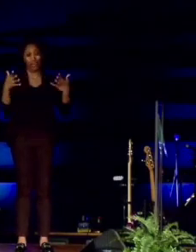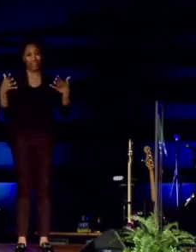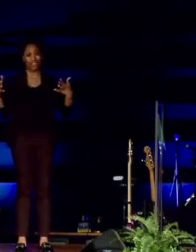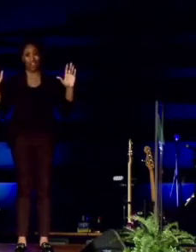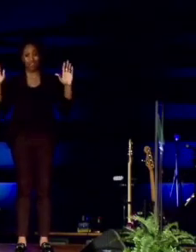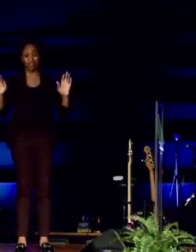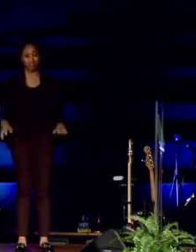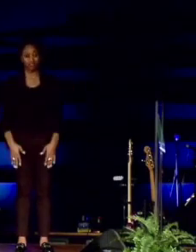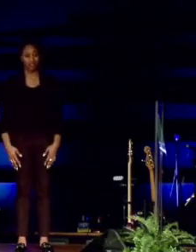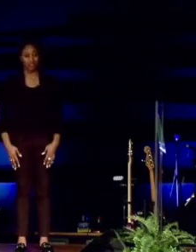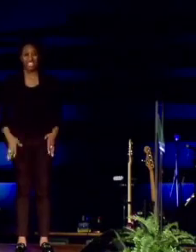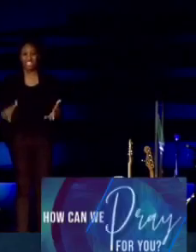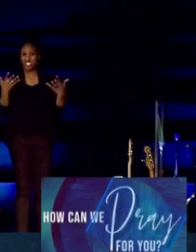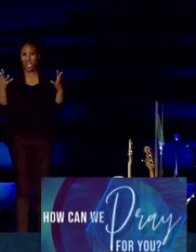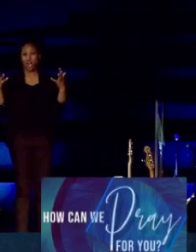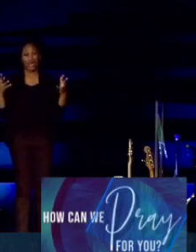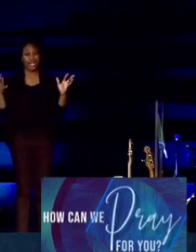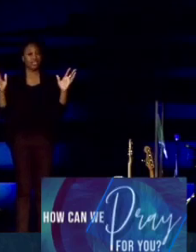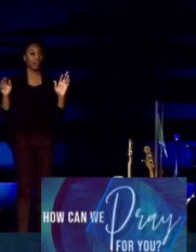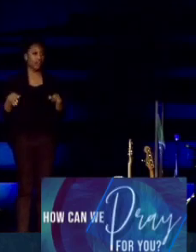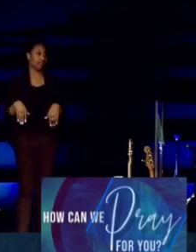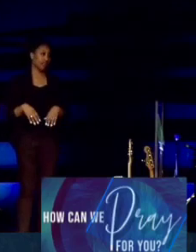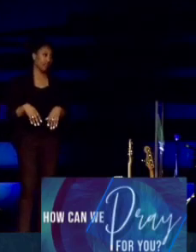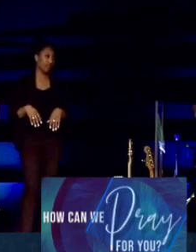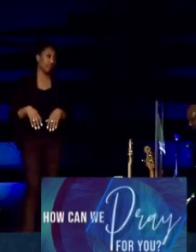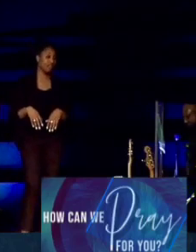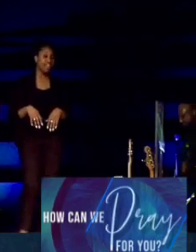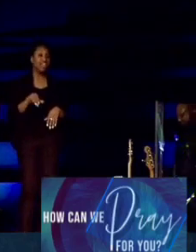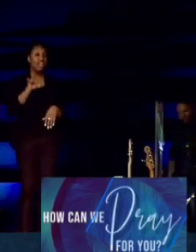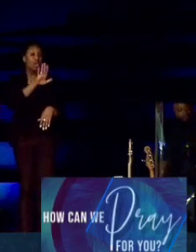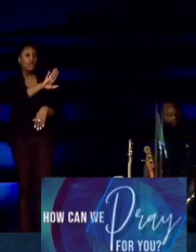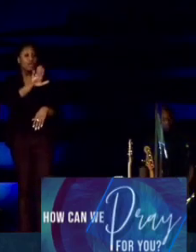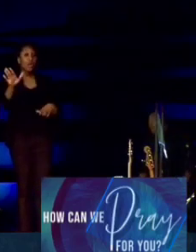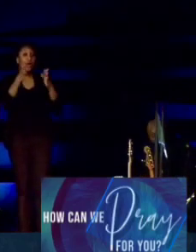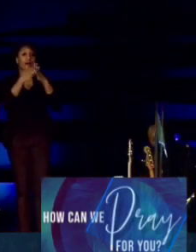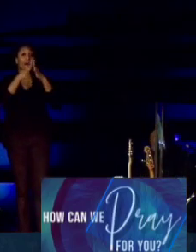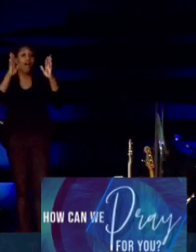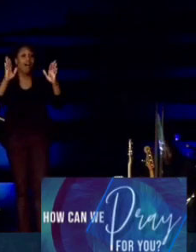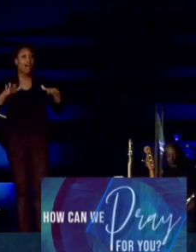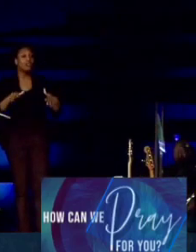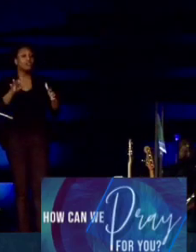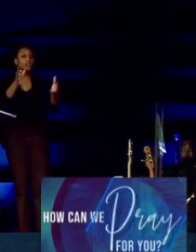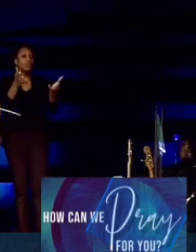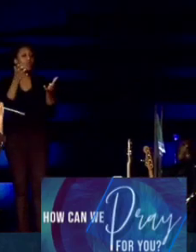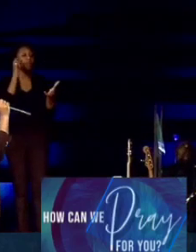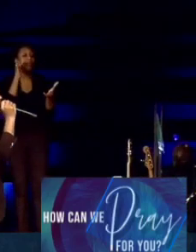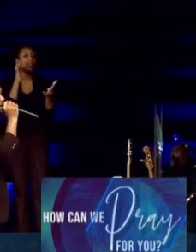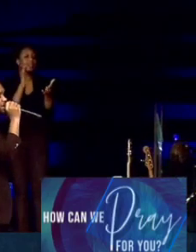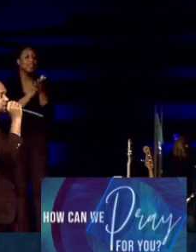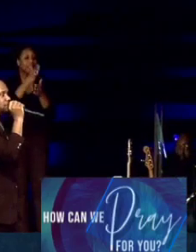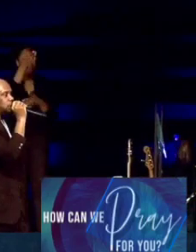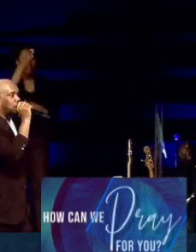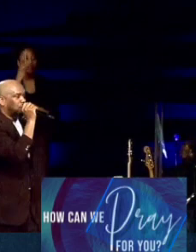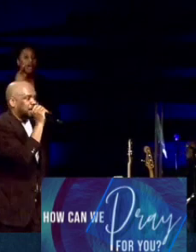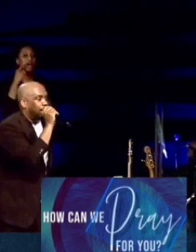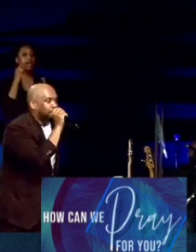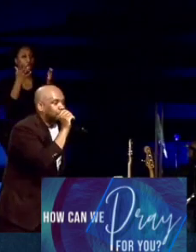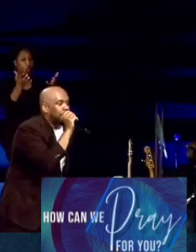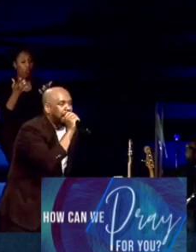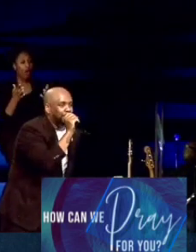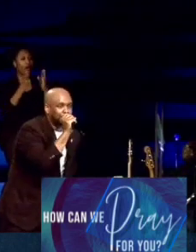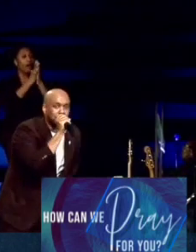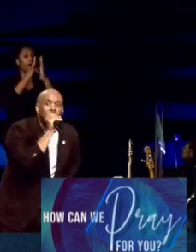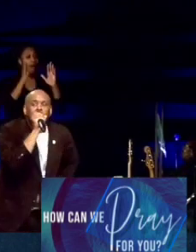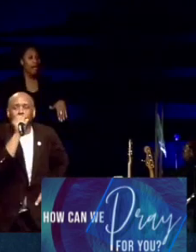Okay, I'm going come down your way. If your house. If you believe in God for a house. And you're in the process of closing